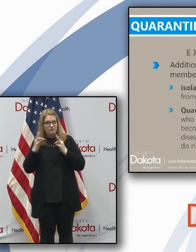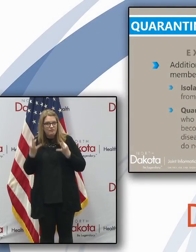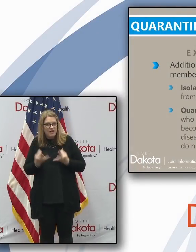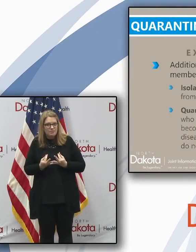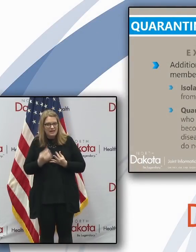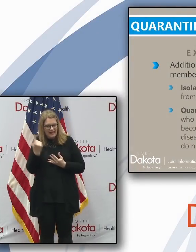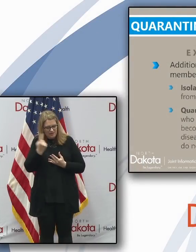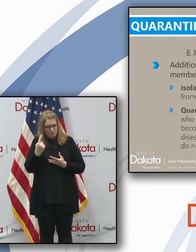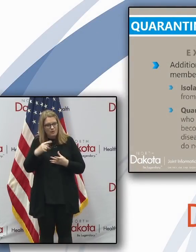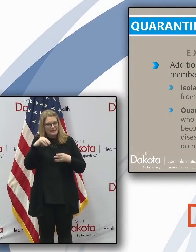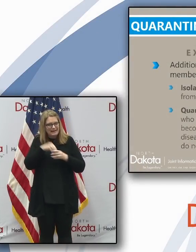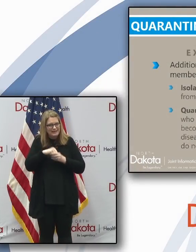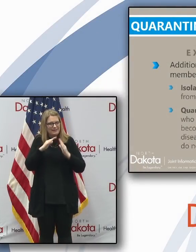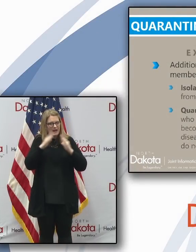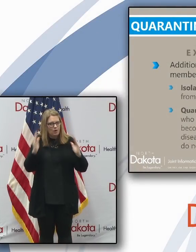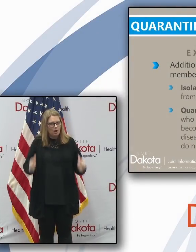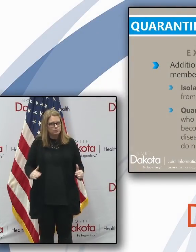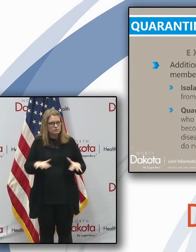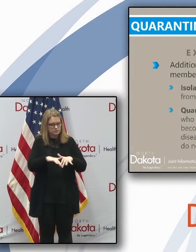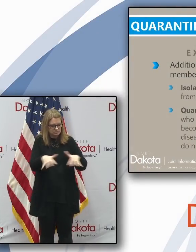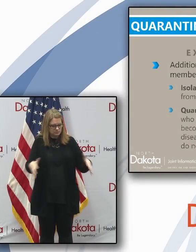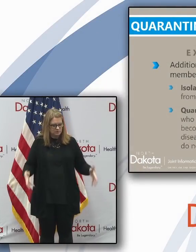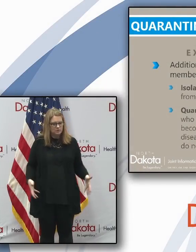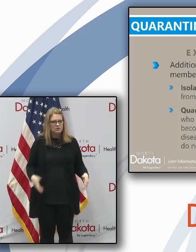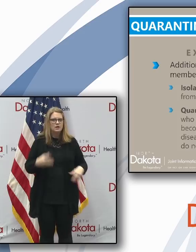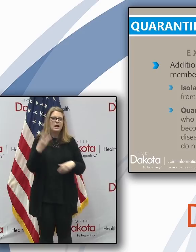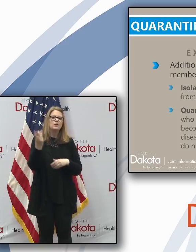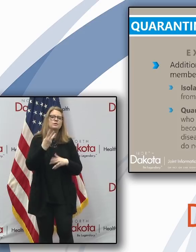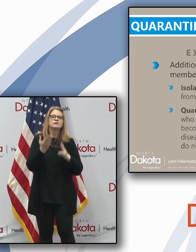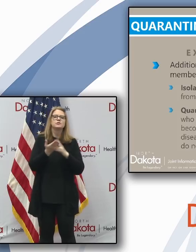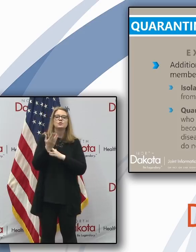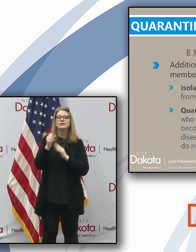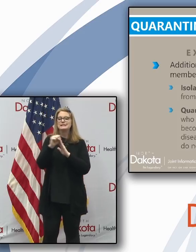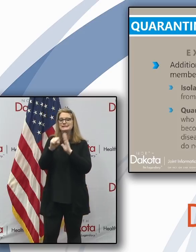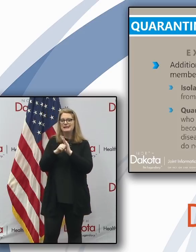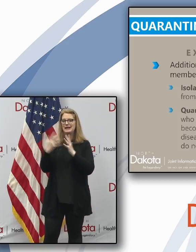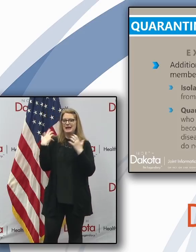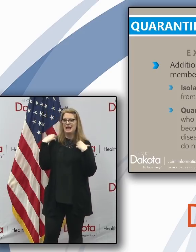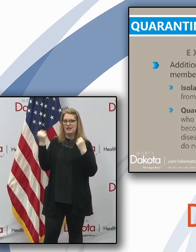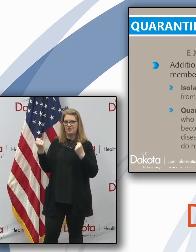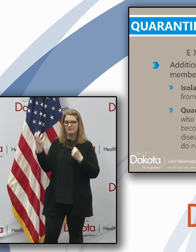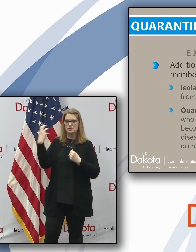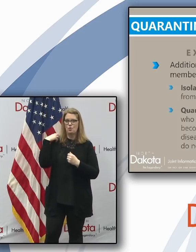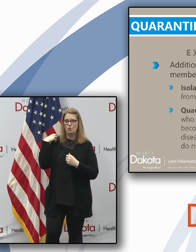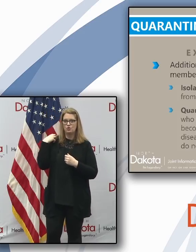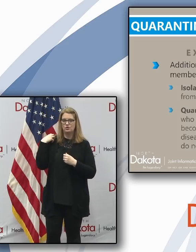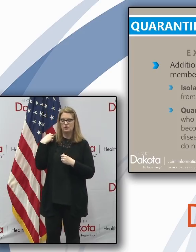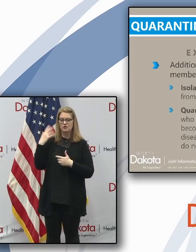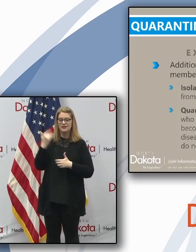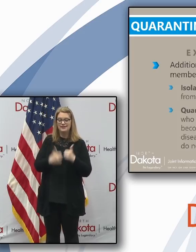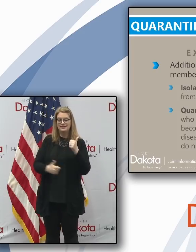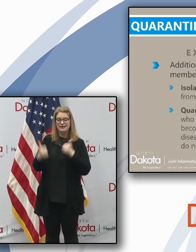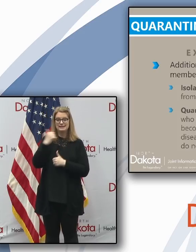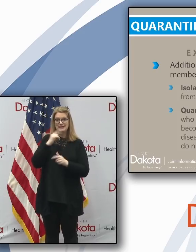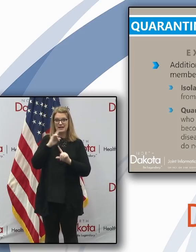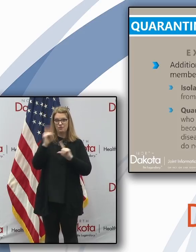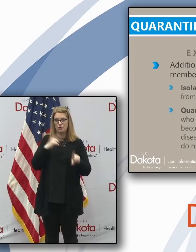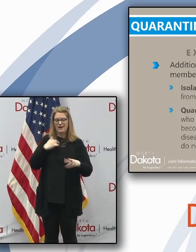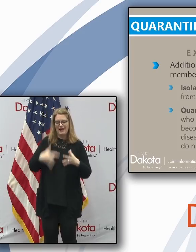members on Wednesday through a state health officer order, I expanded the executive order